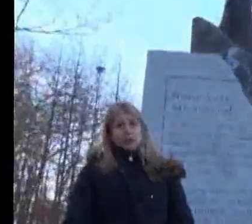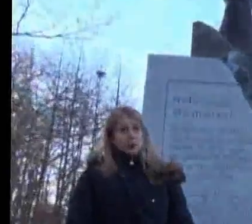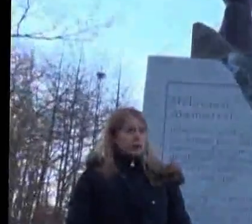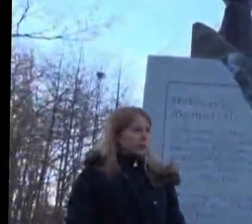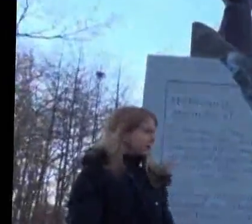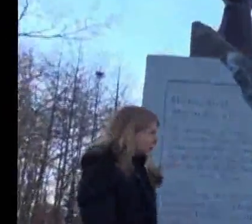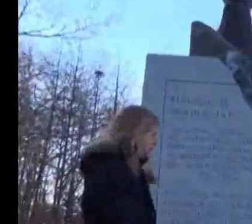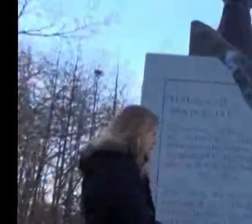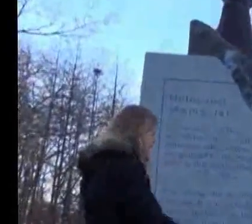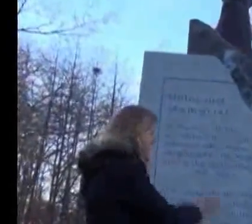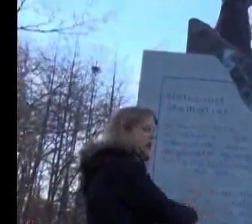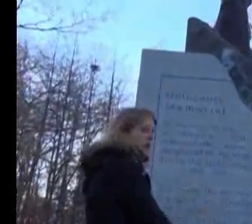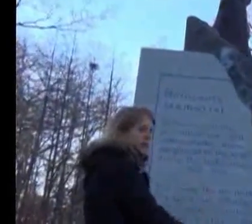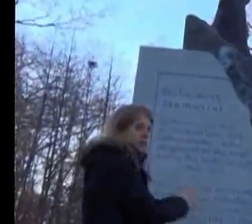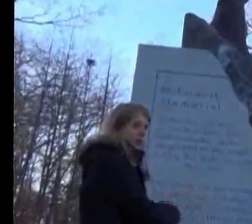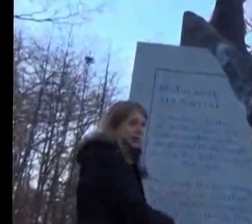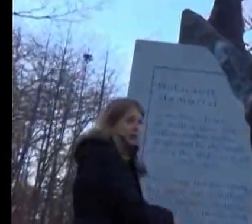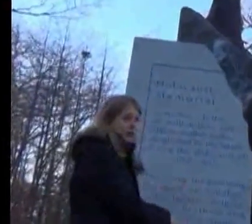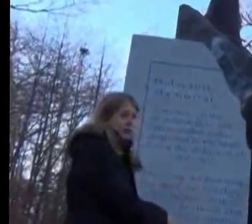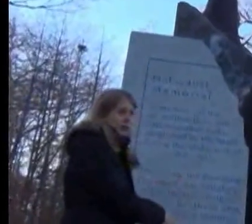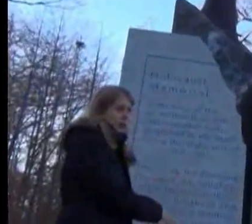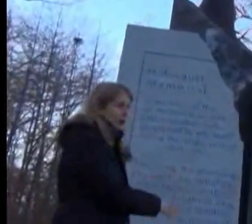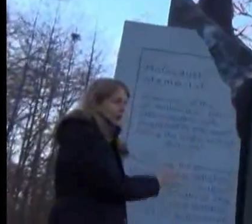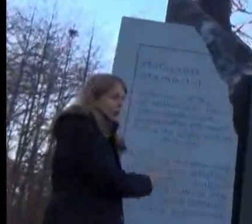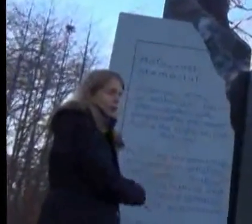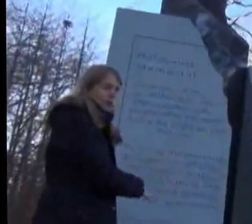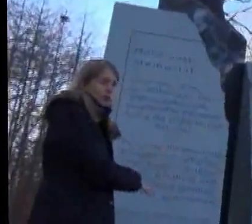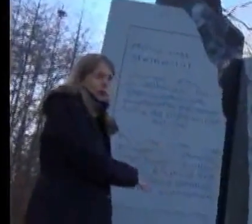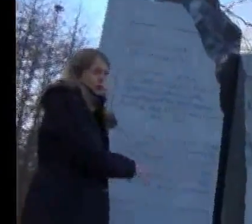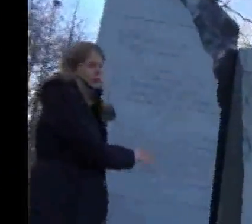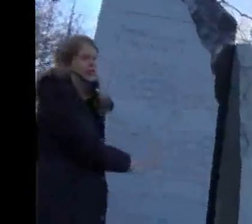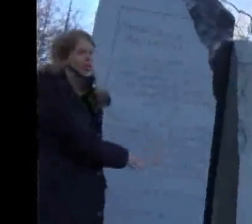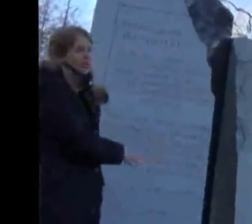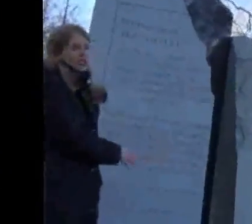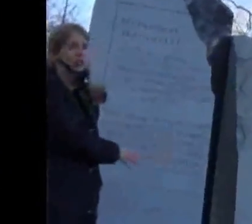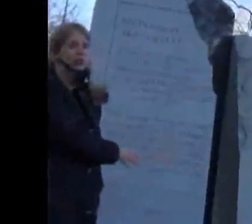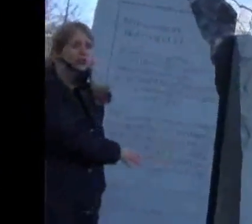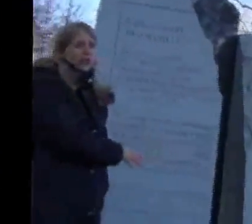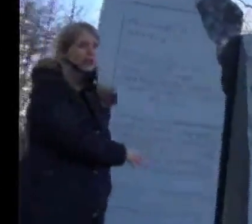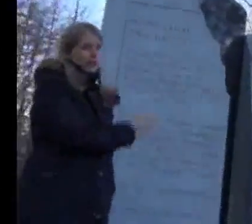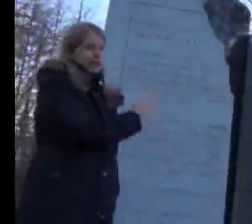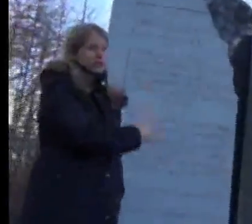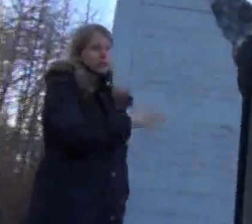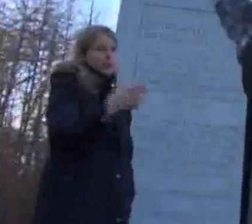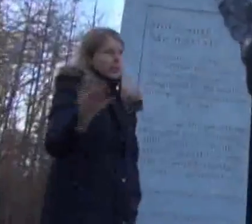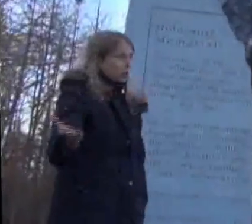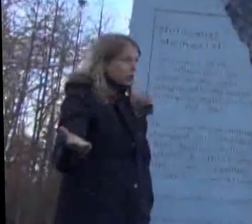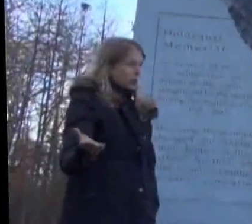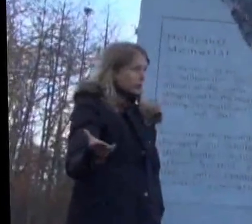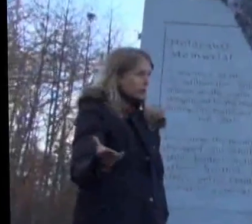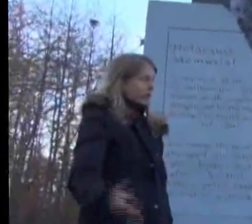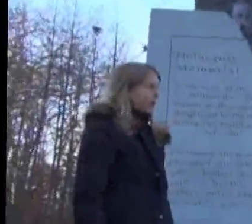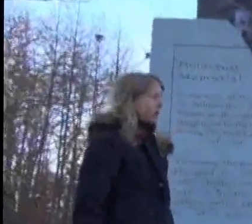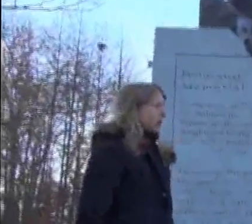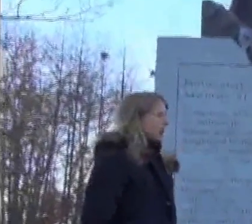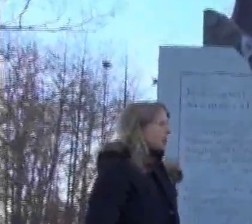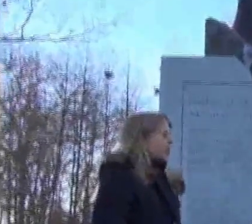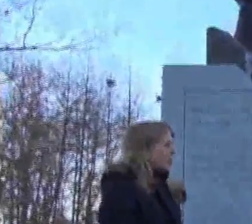tell you, because we're losing survivors. There's probably very, I mean, there's not that many survivors left because they're just getting older. So,